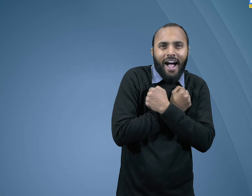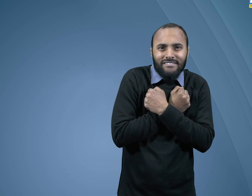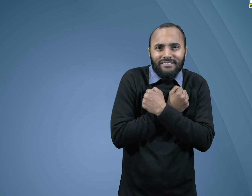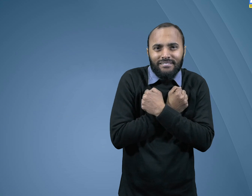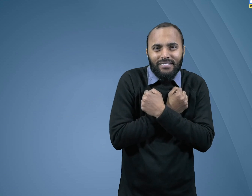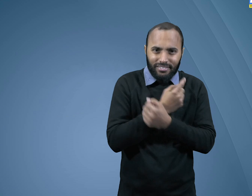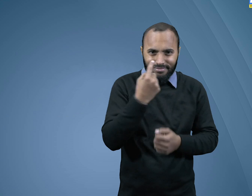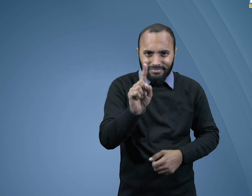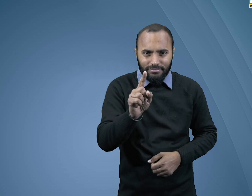applying force to it.